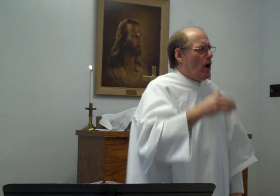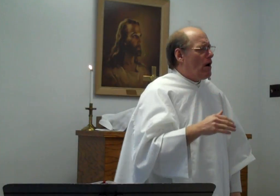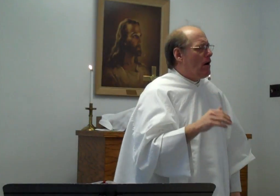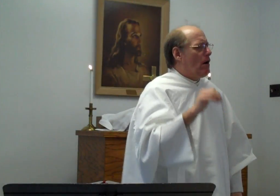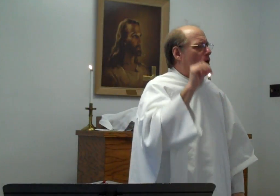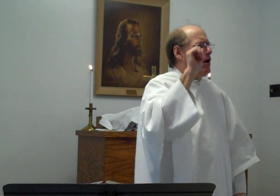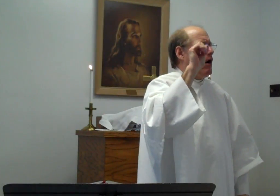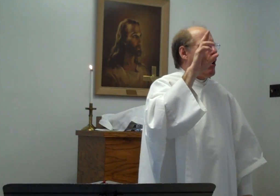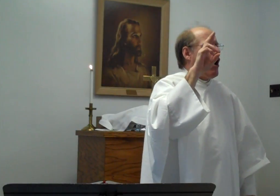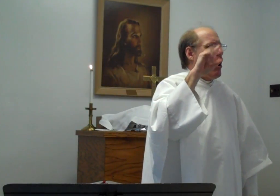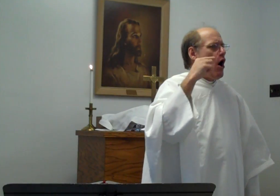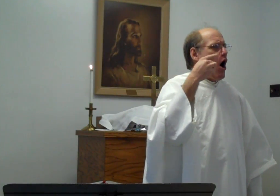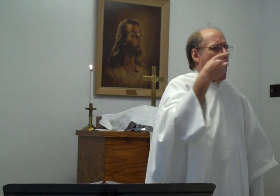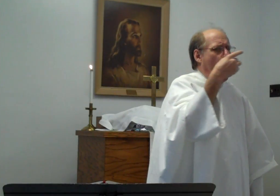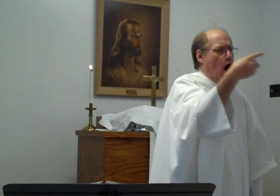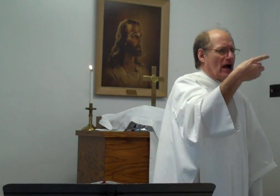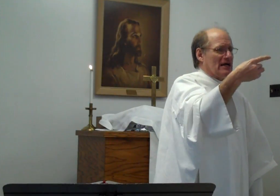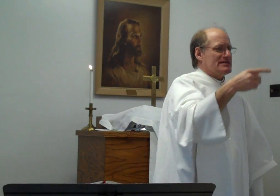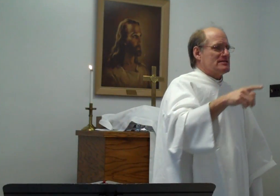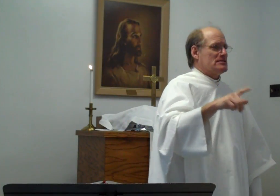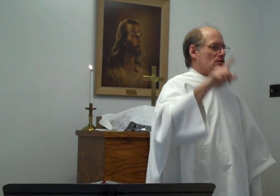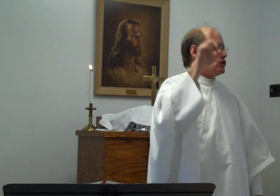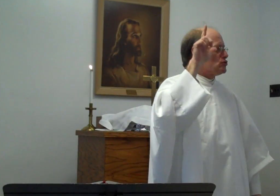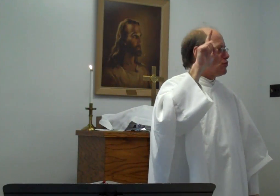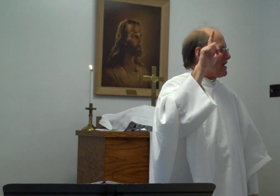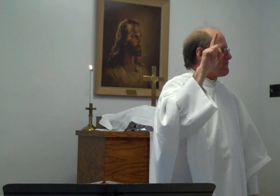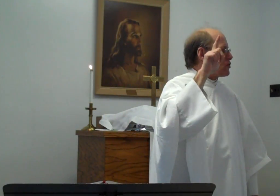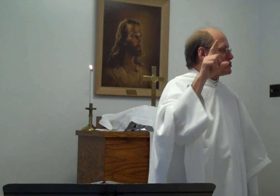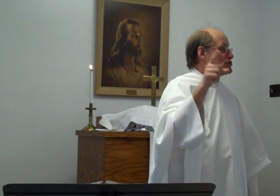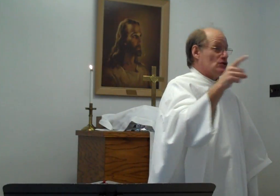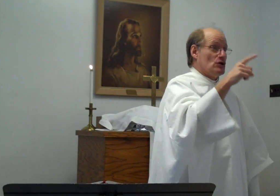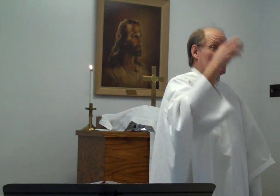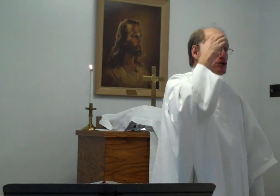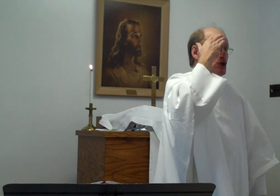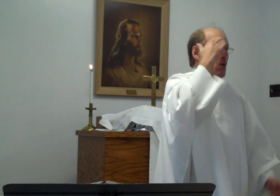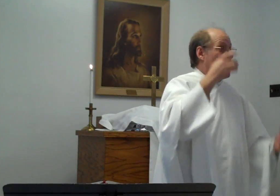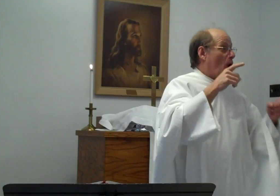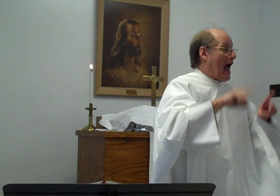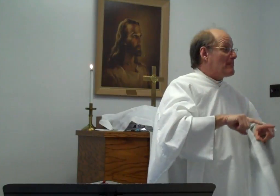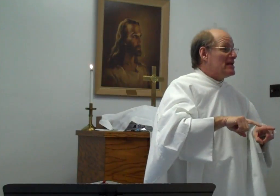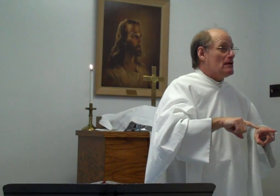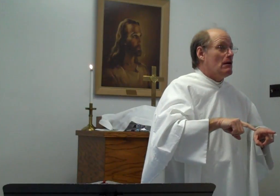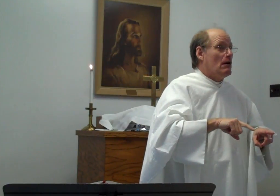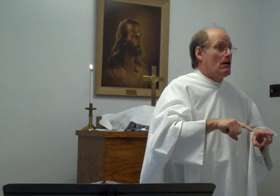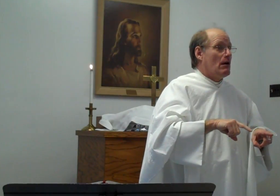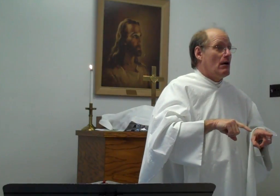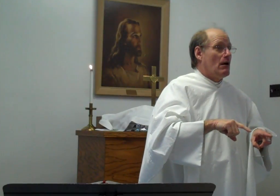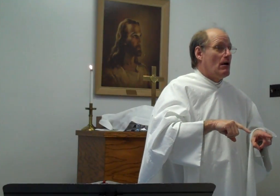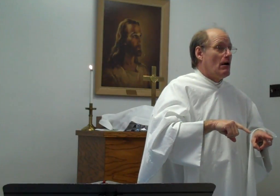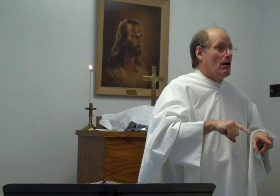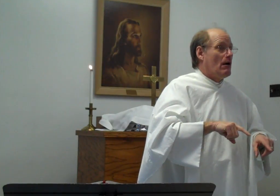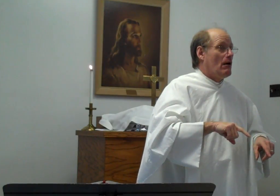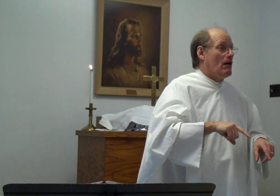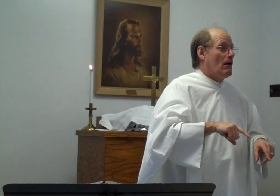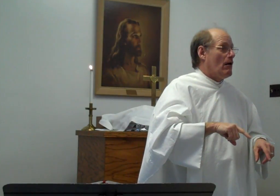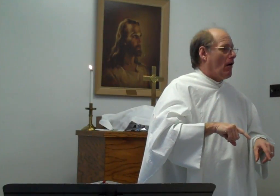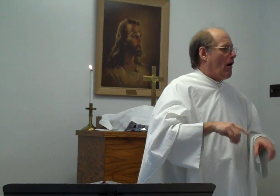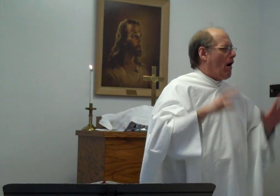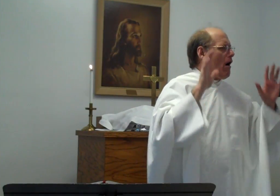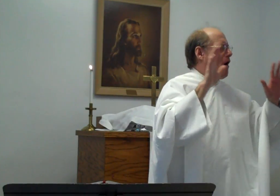August 21st, you know what will happen? Solar eclipse.